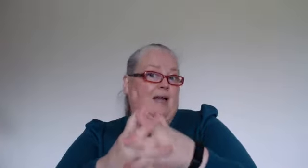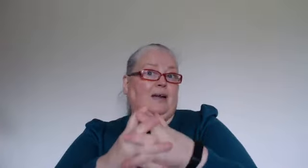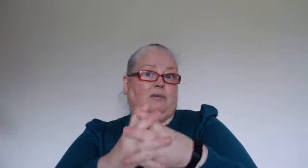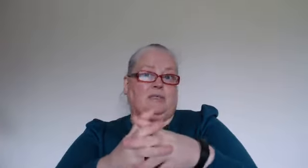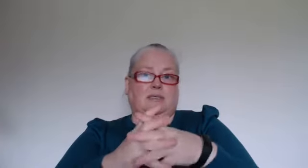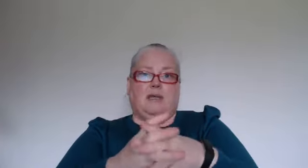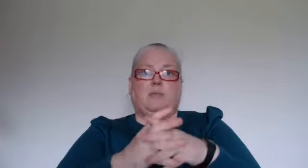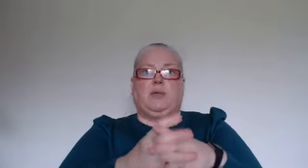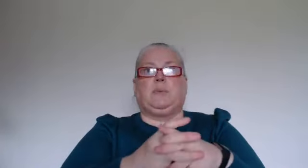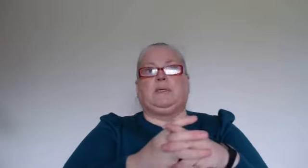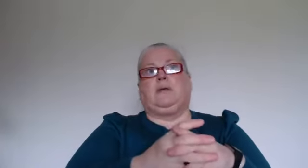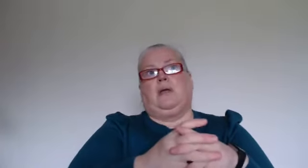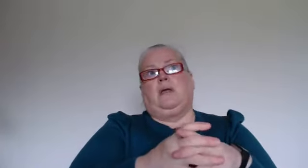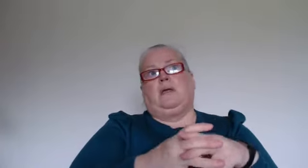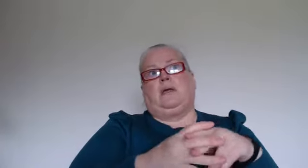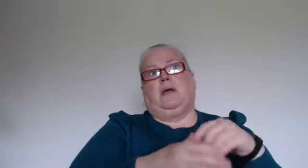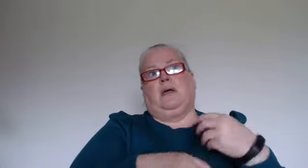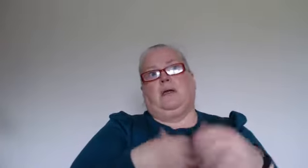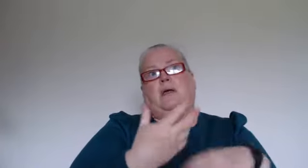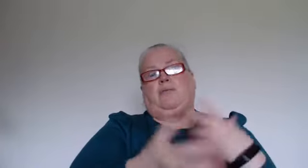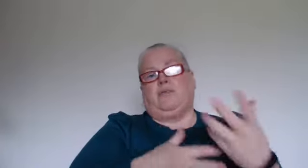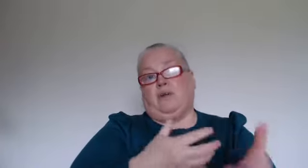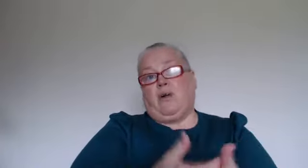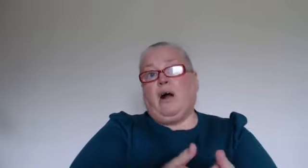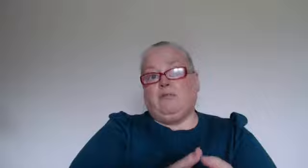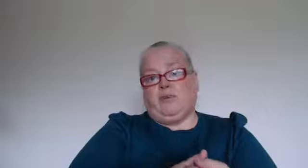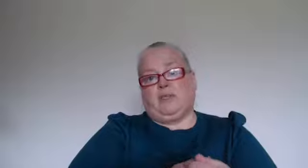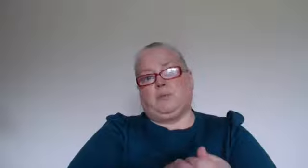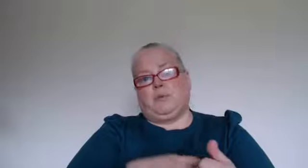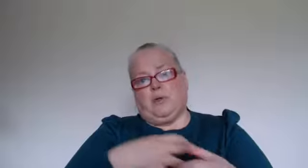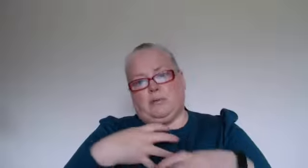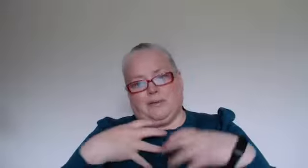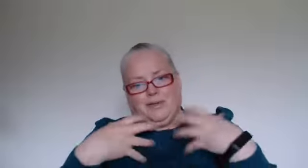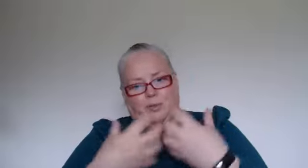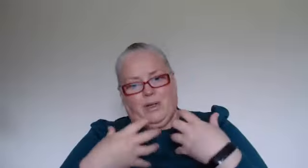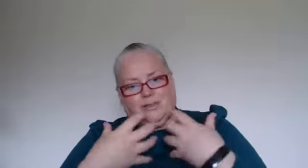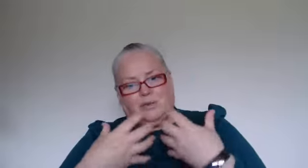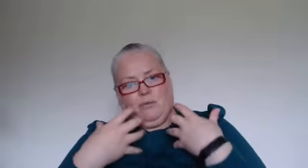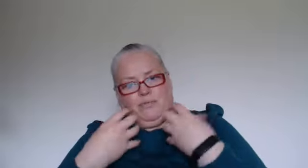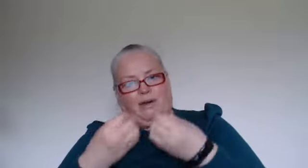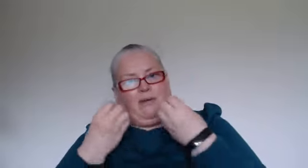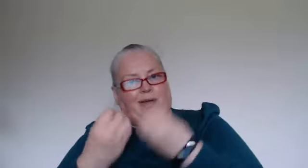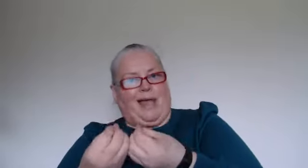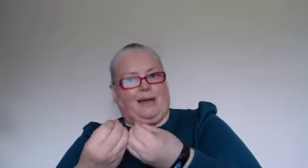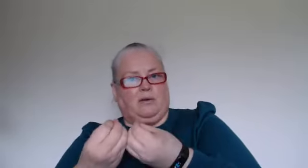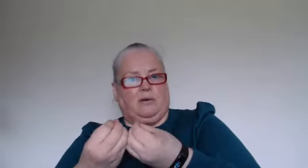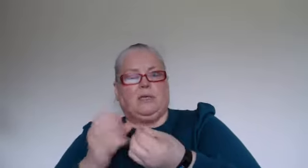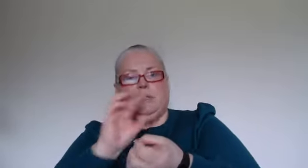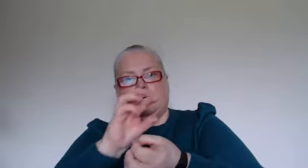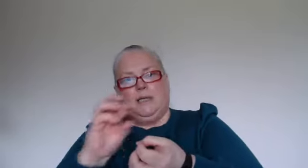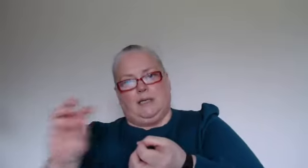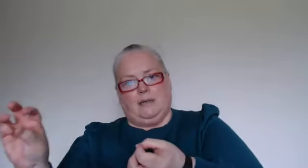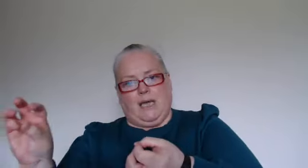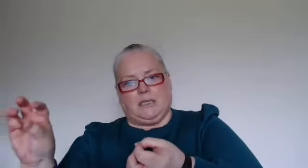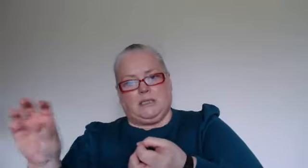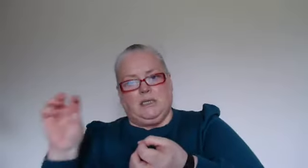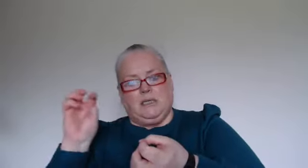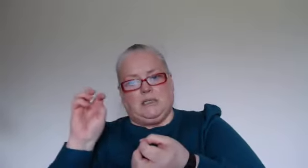anger as i said people can have a fear of conflict but there could be also fear of anger in that so